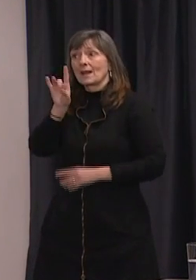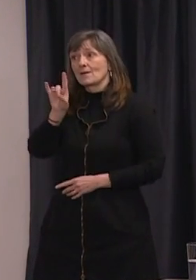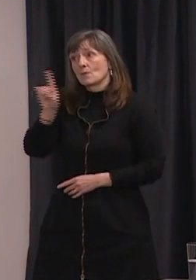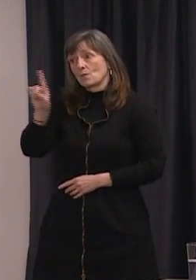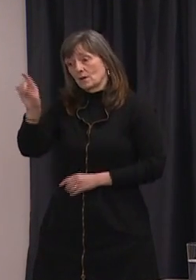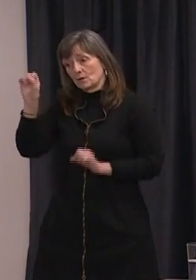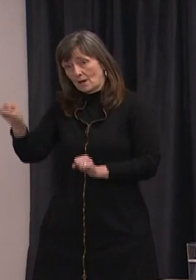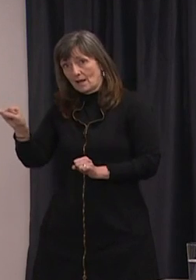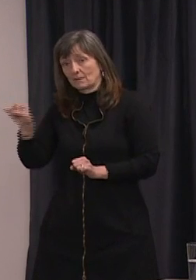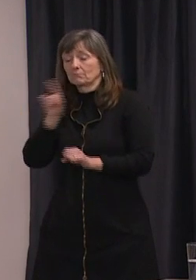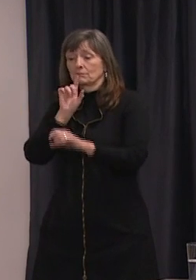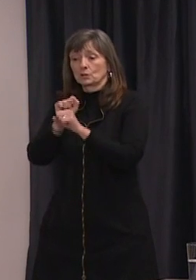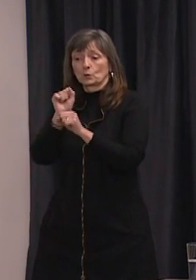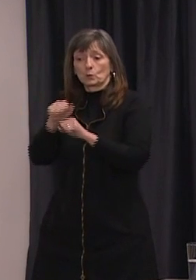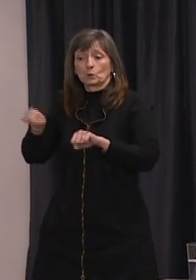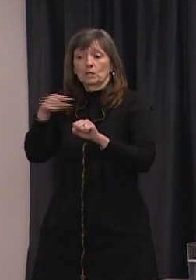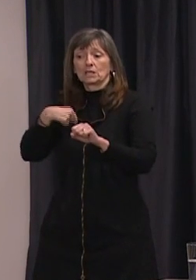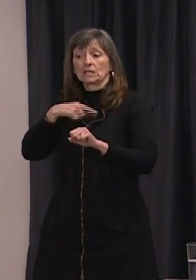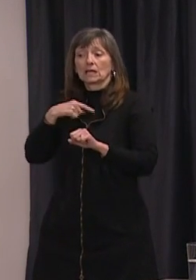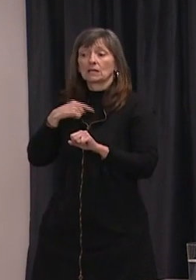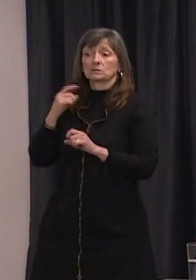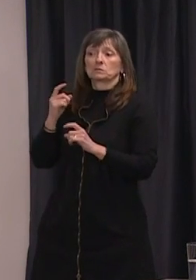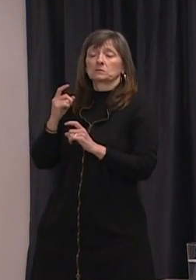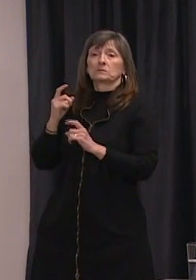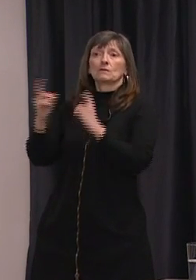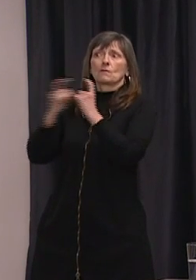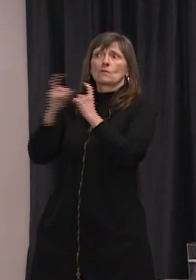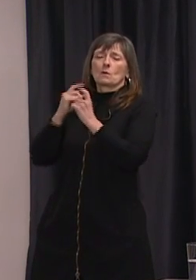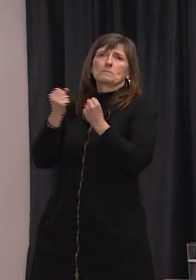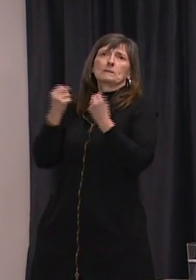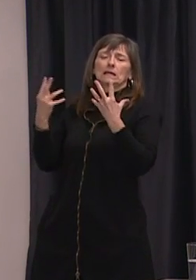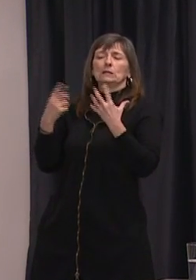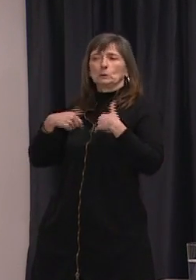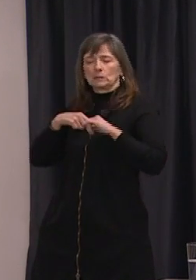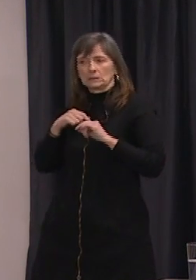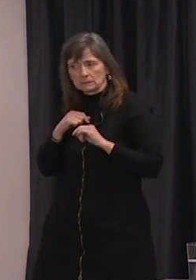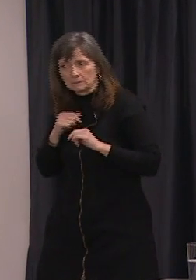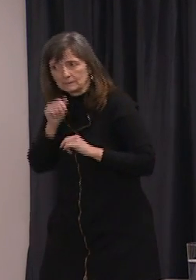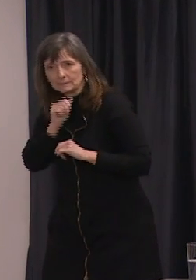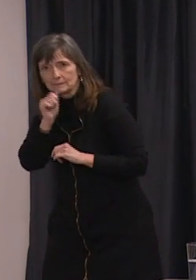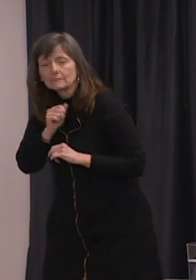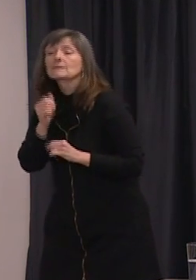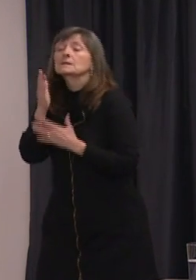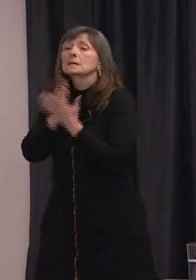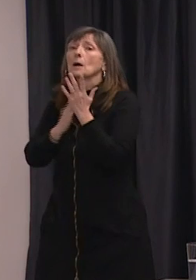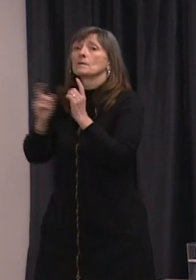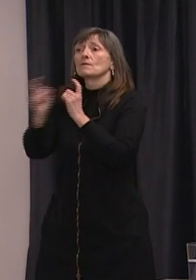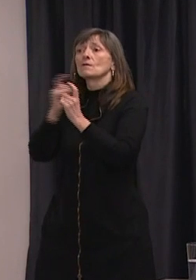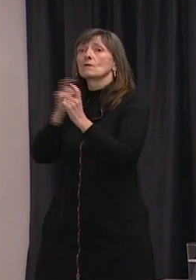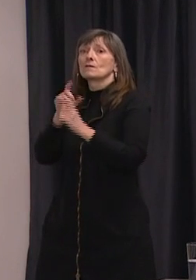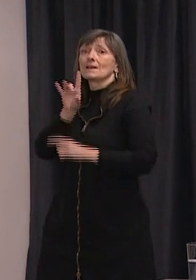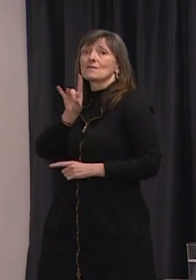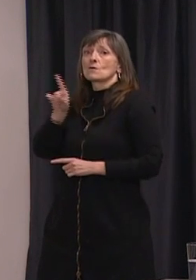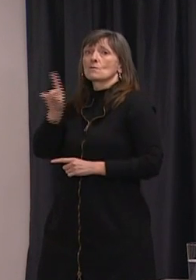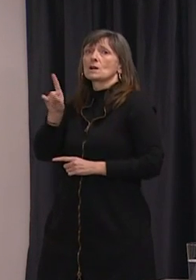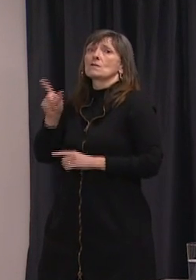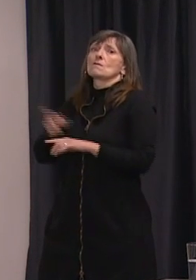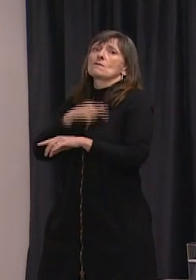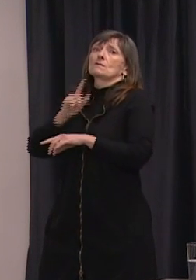prepared to deal with COVID-19 and the call volume. People have been waiting for long periods of time to connect with 811.